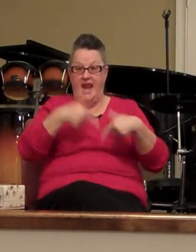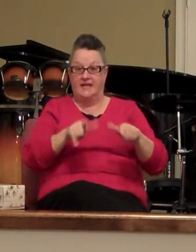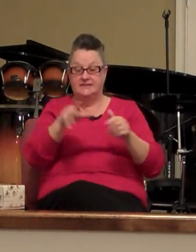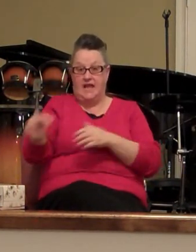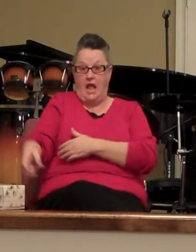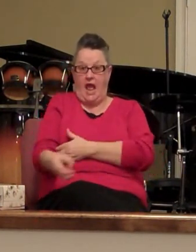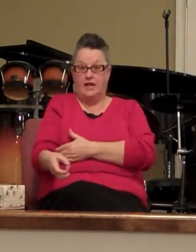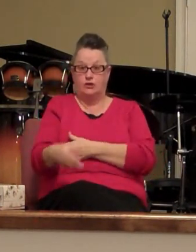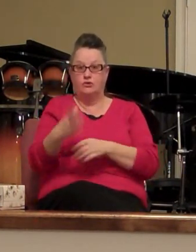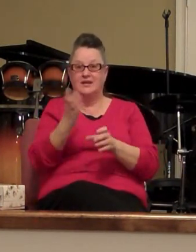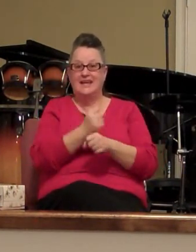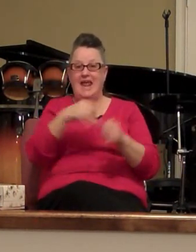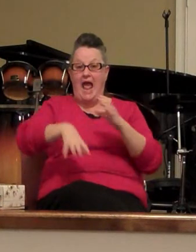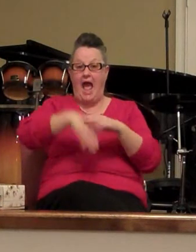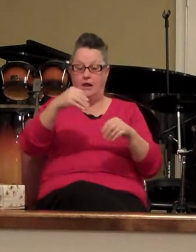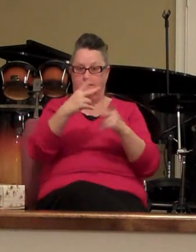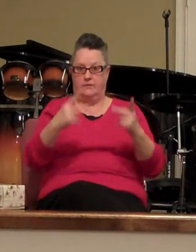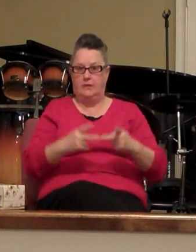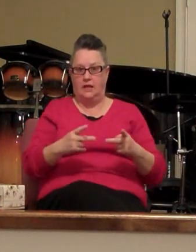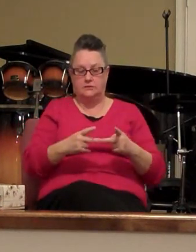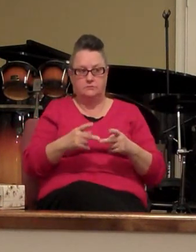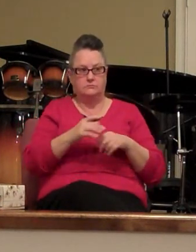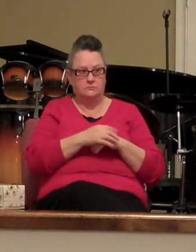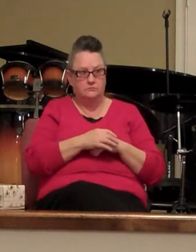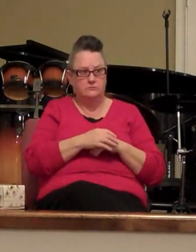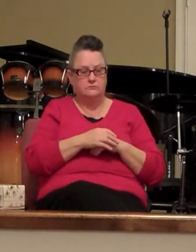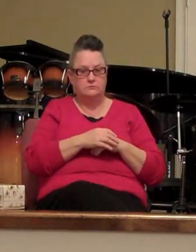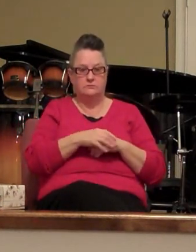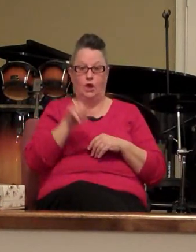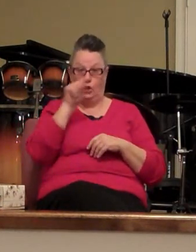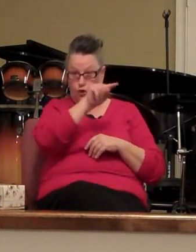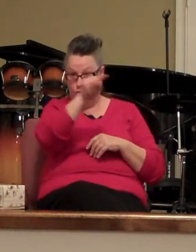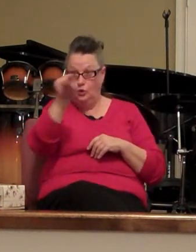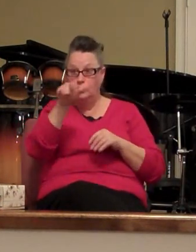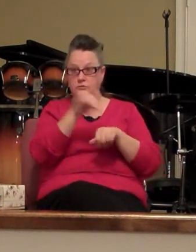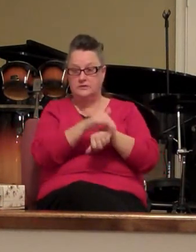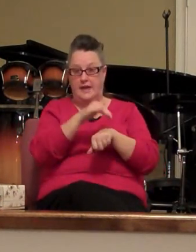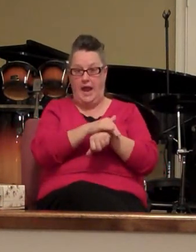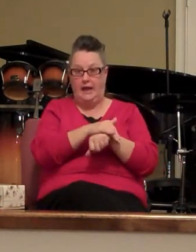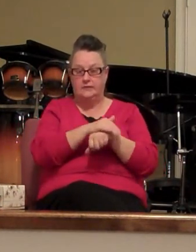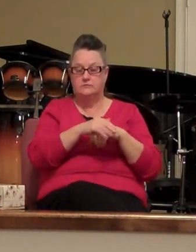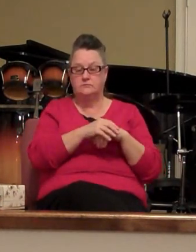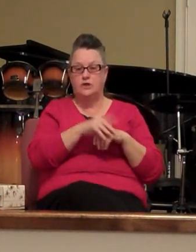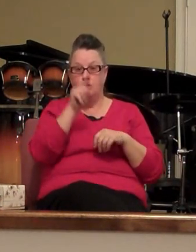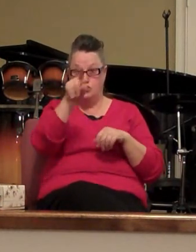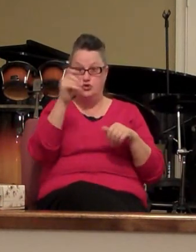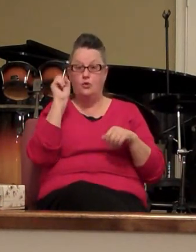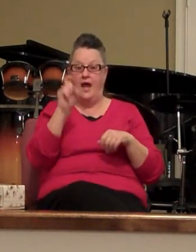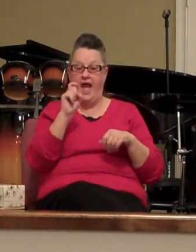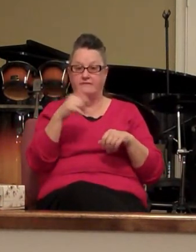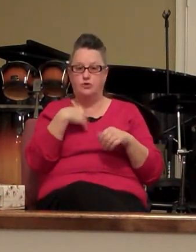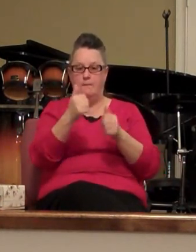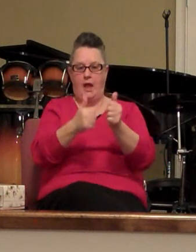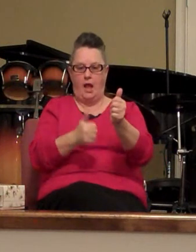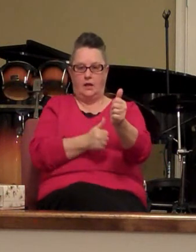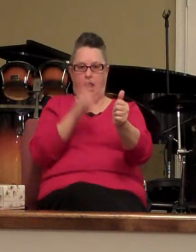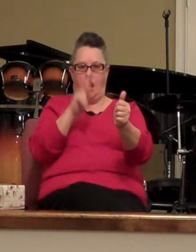get out of his place you tonight you have to back up spiritually